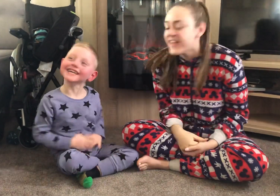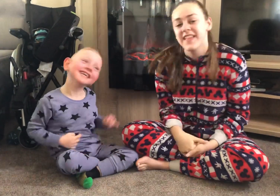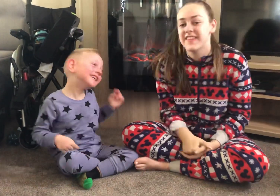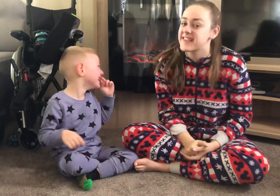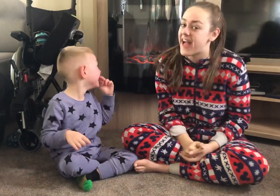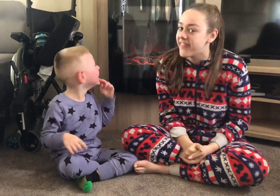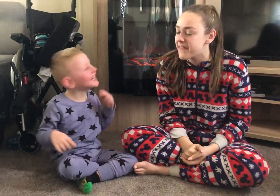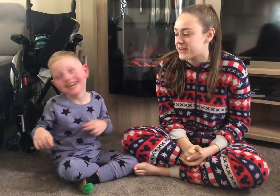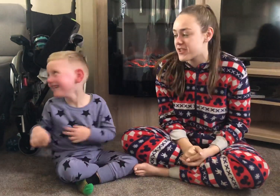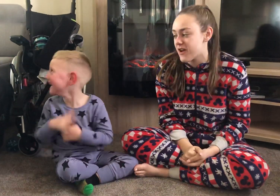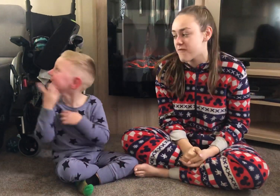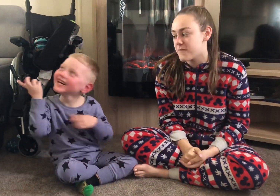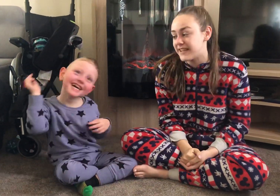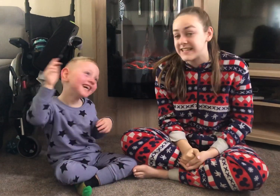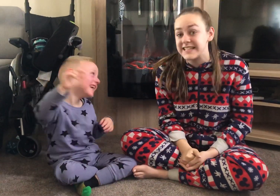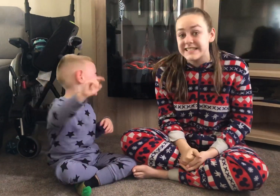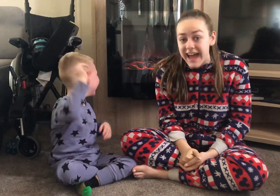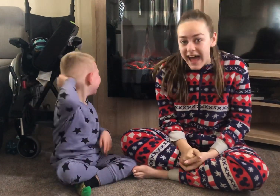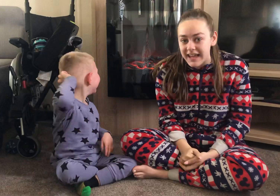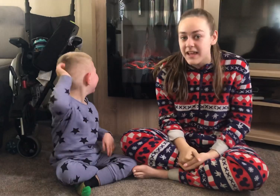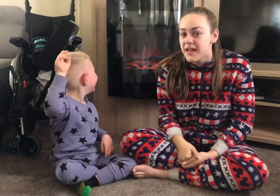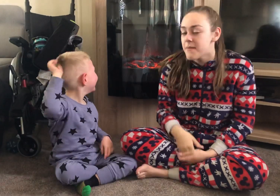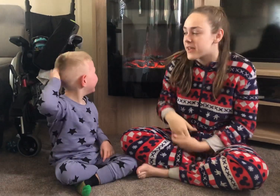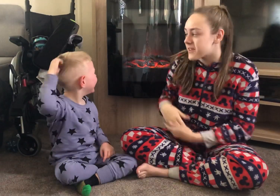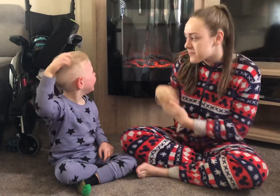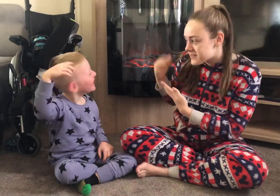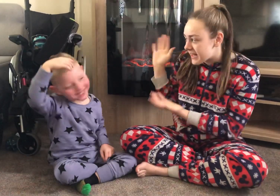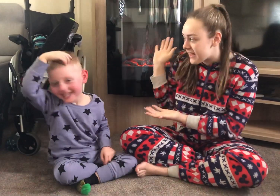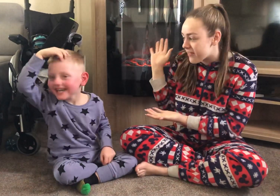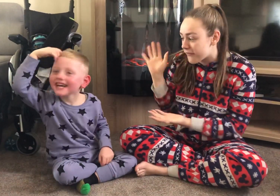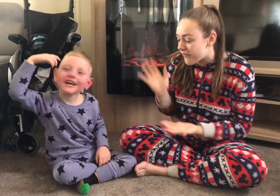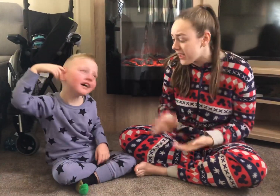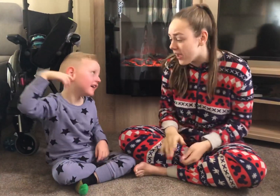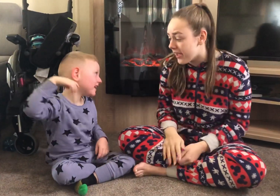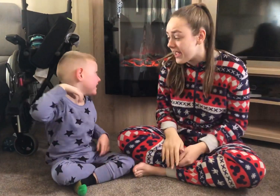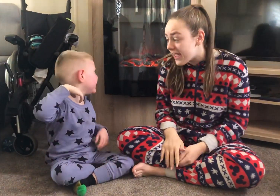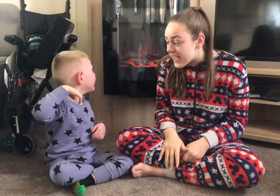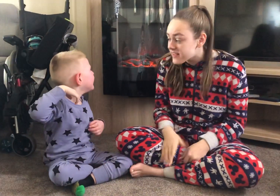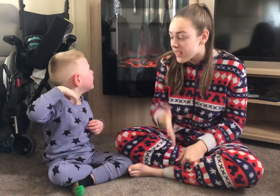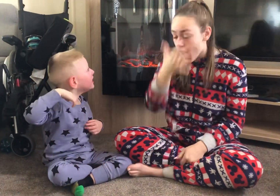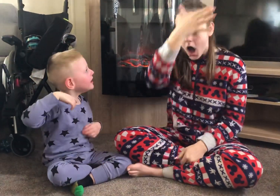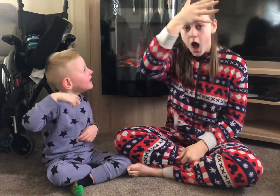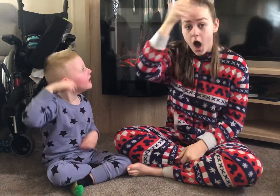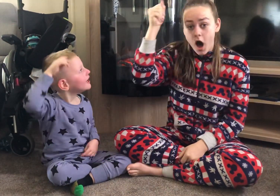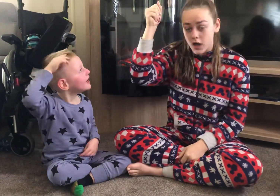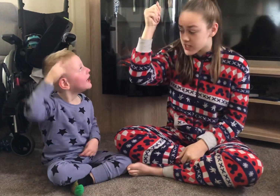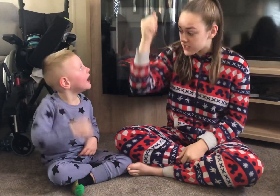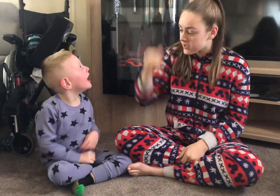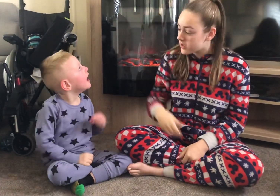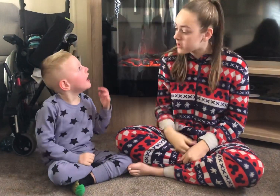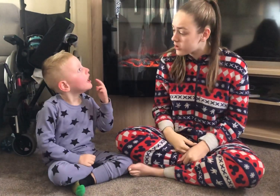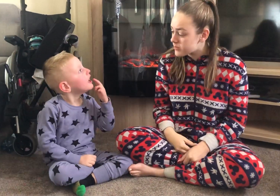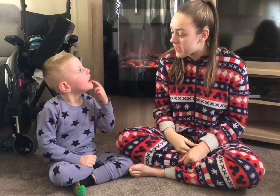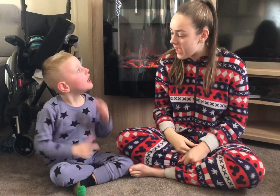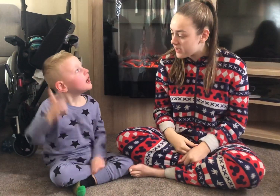The sign that we're going to share with everybody today, because we're sat near the fire, is hot. Can you sign?